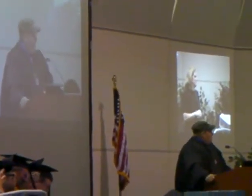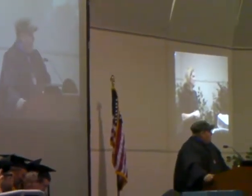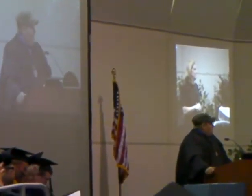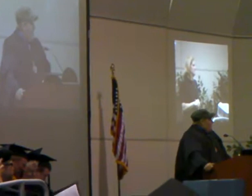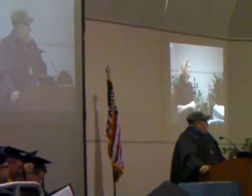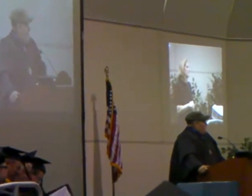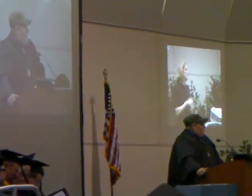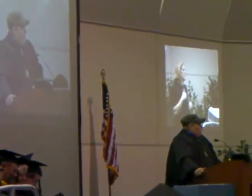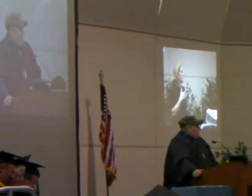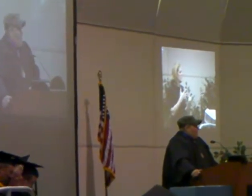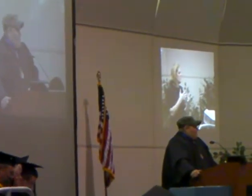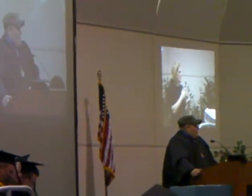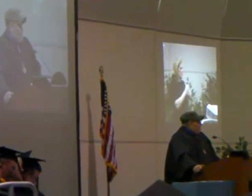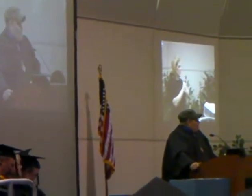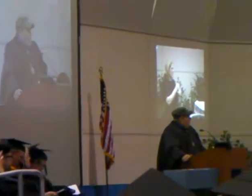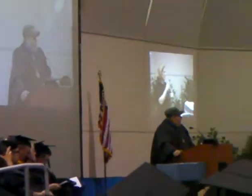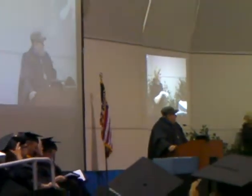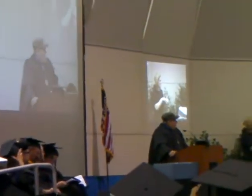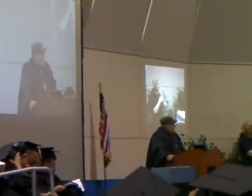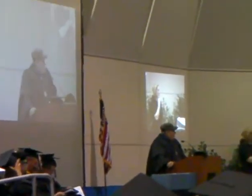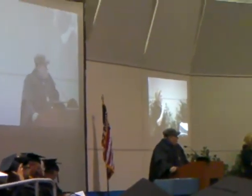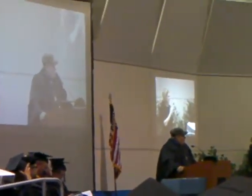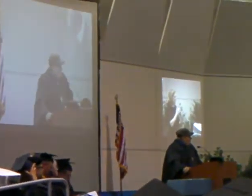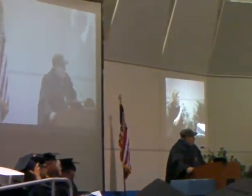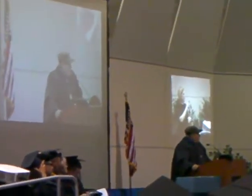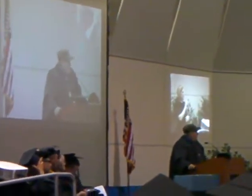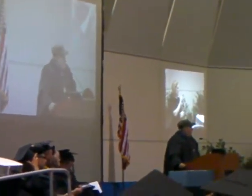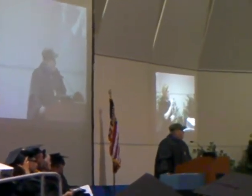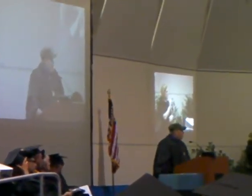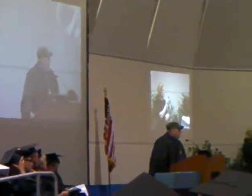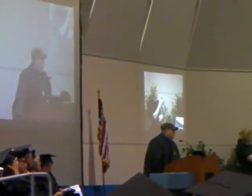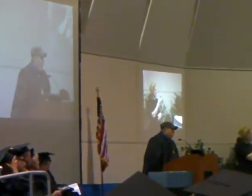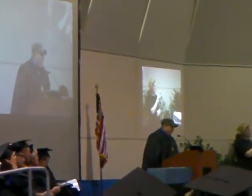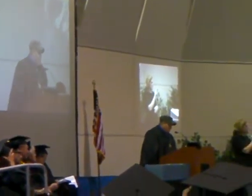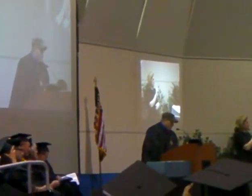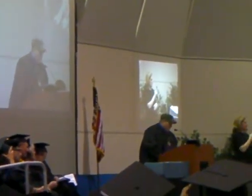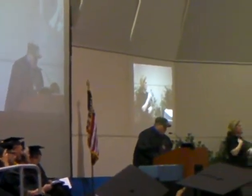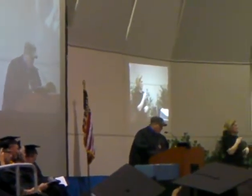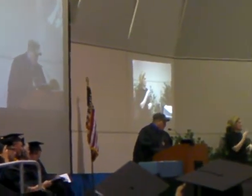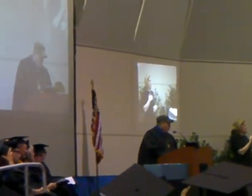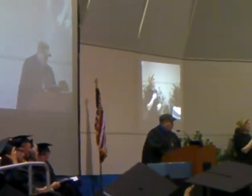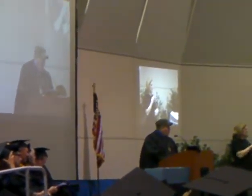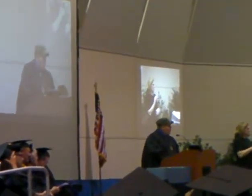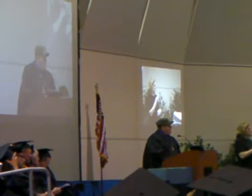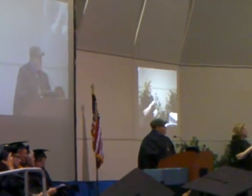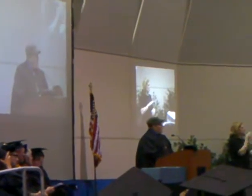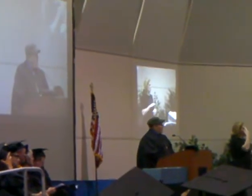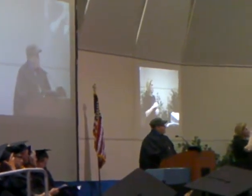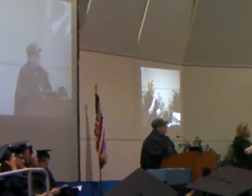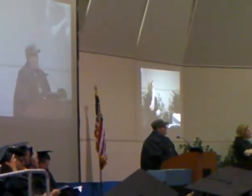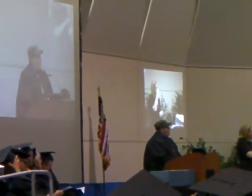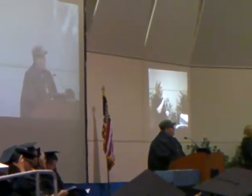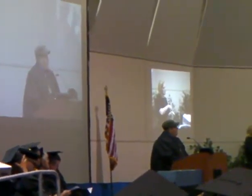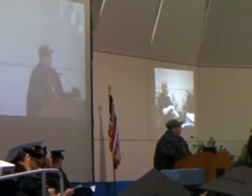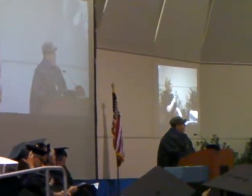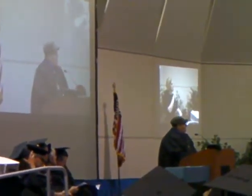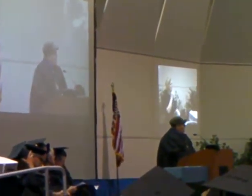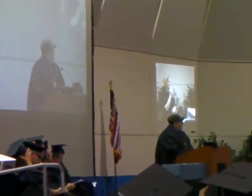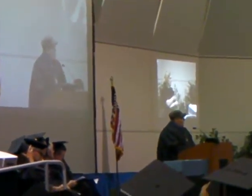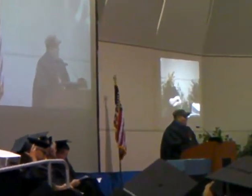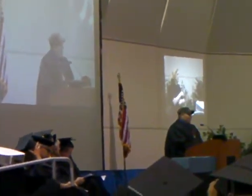I want to take time right now to thank Joshua Montemare and my two children for the long days without me